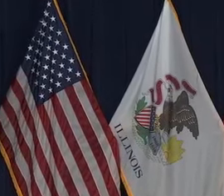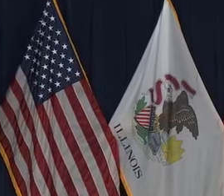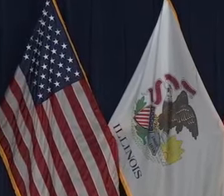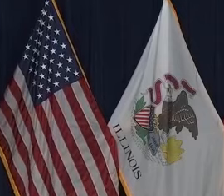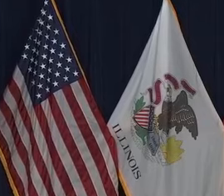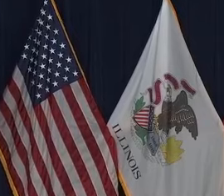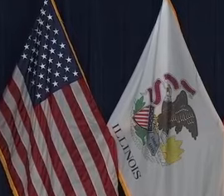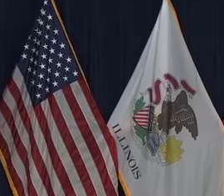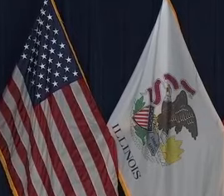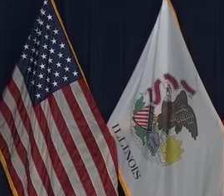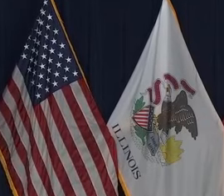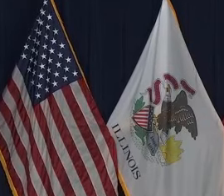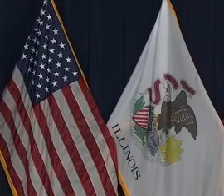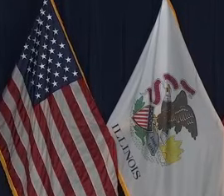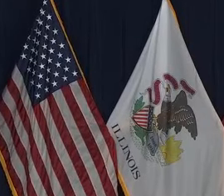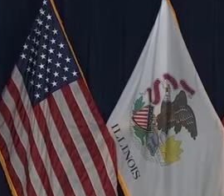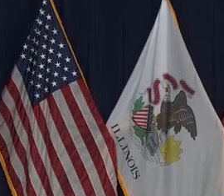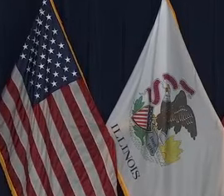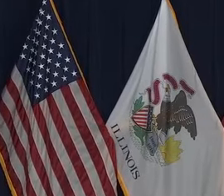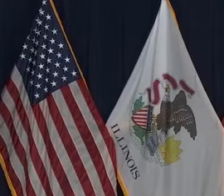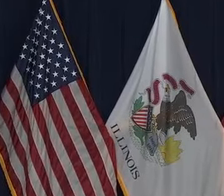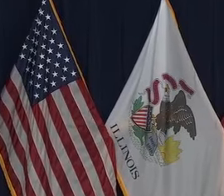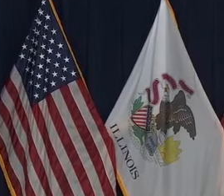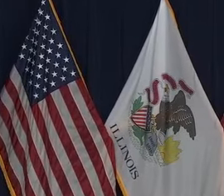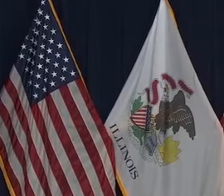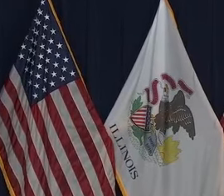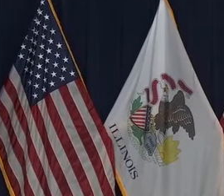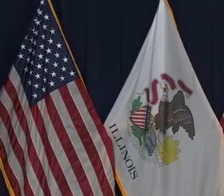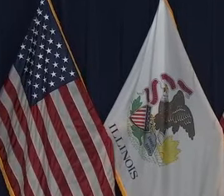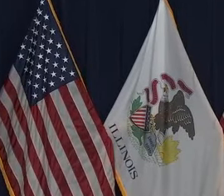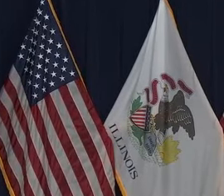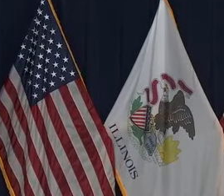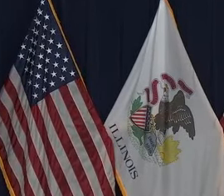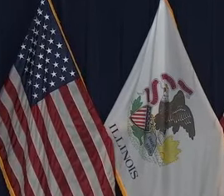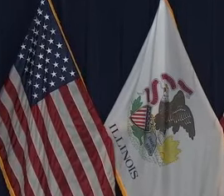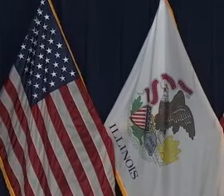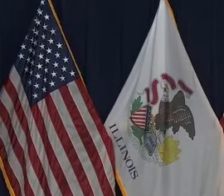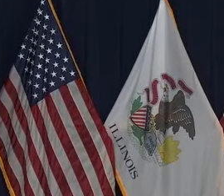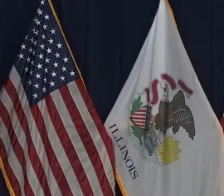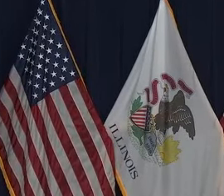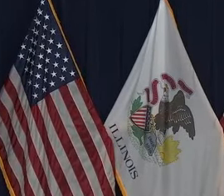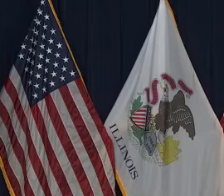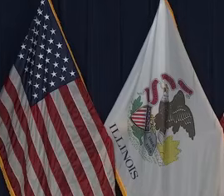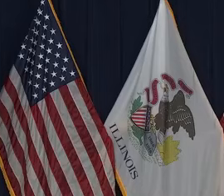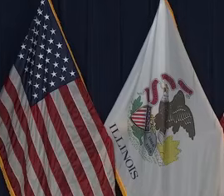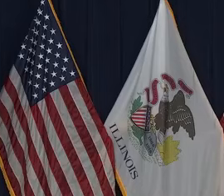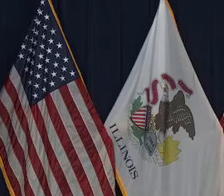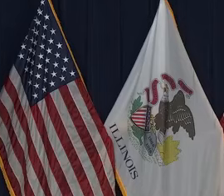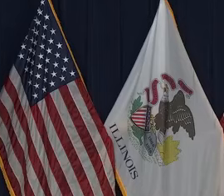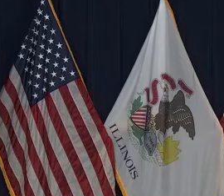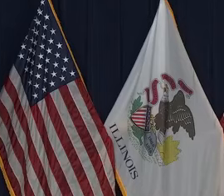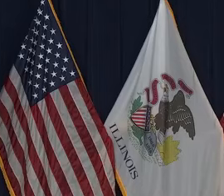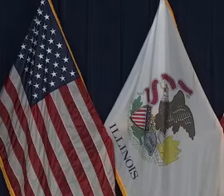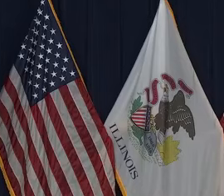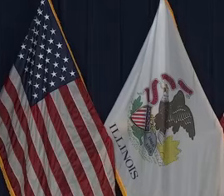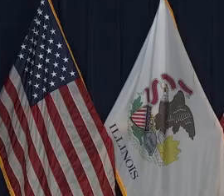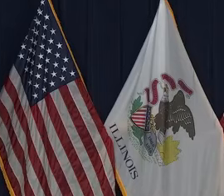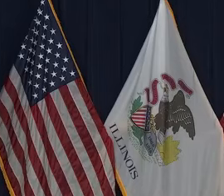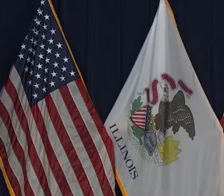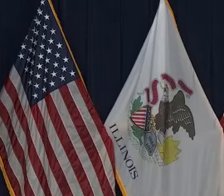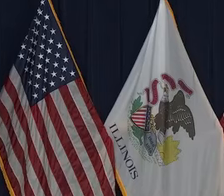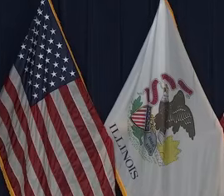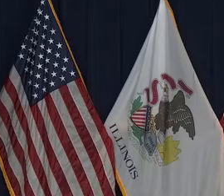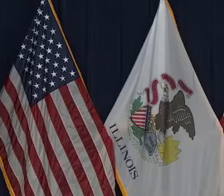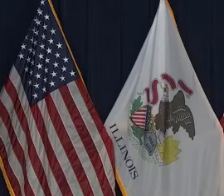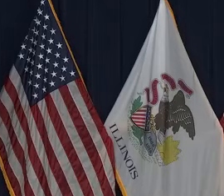amigos virtualmente. Sin embargo, para las personas que pasaron el día de acción de gracias con otras personas fuera